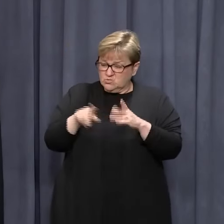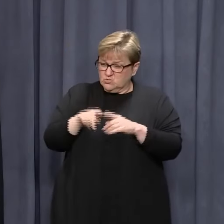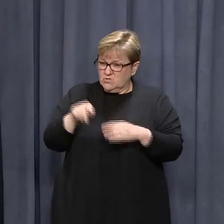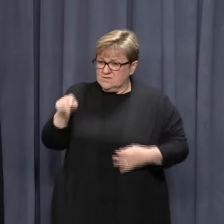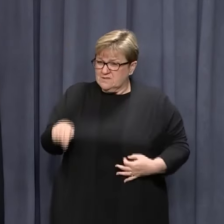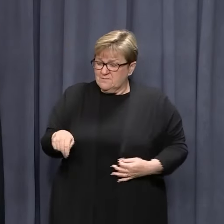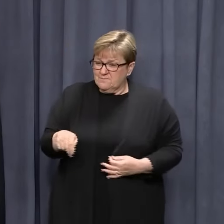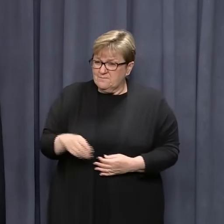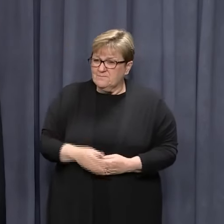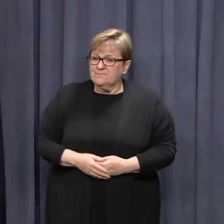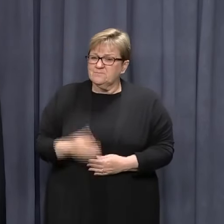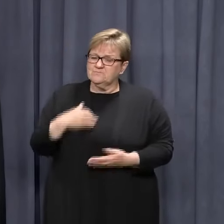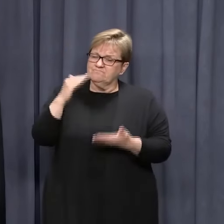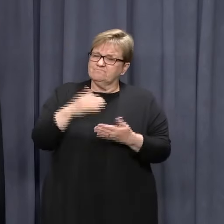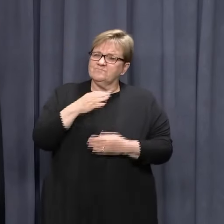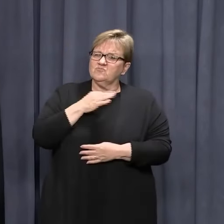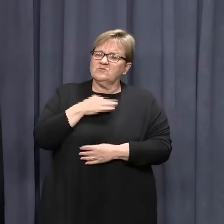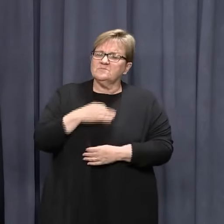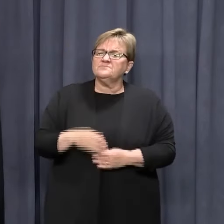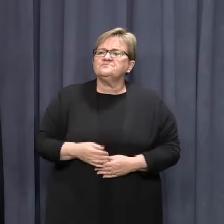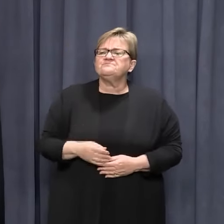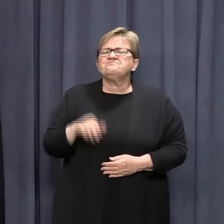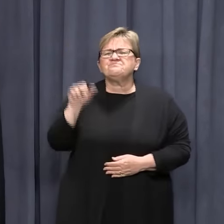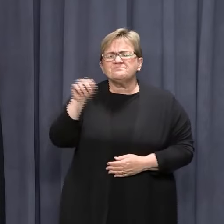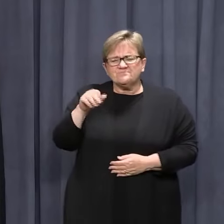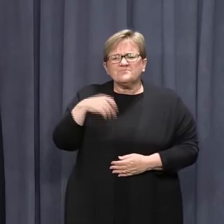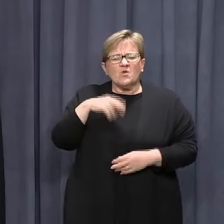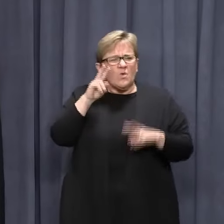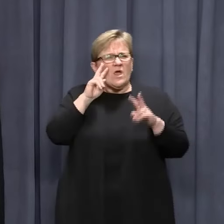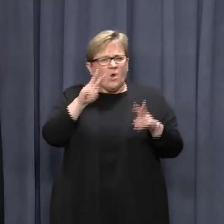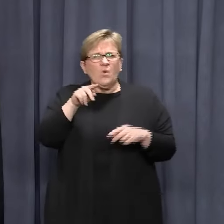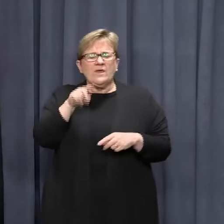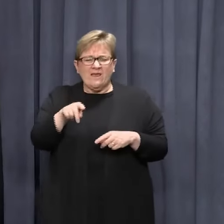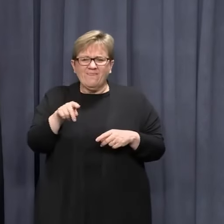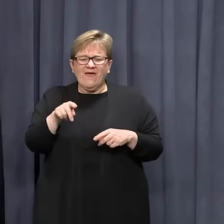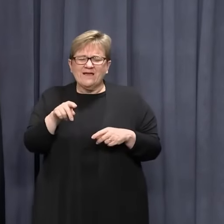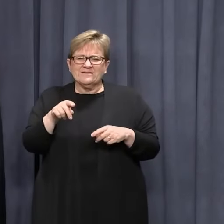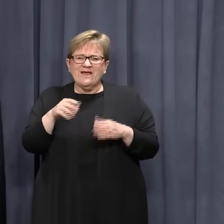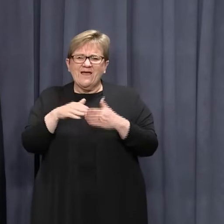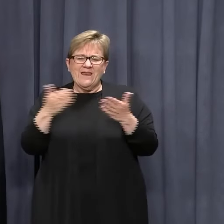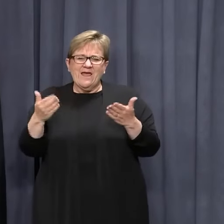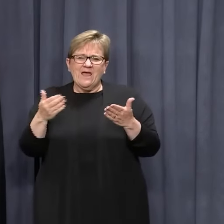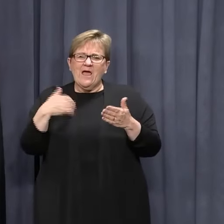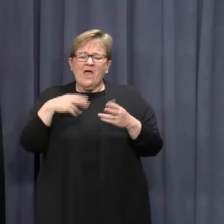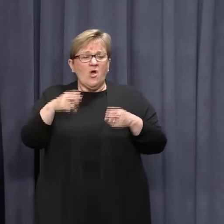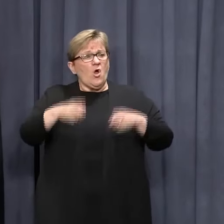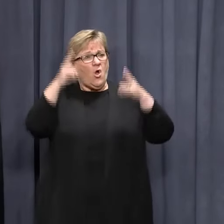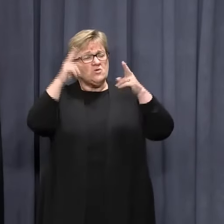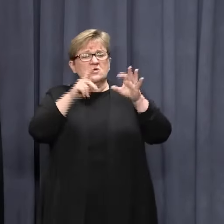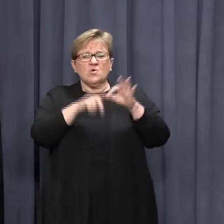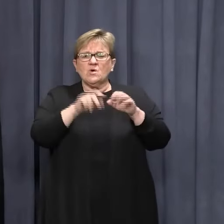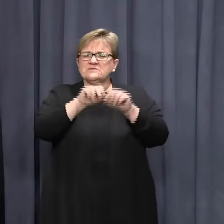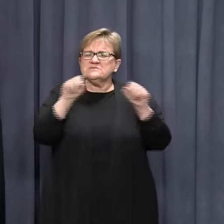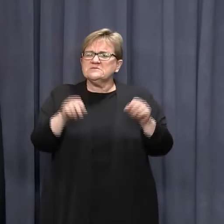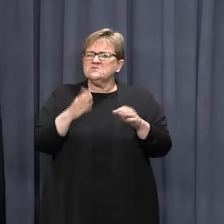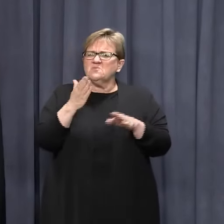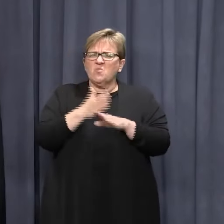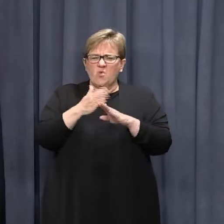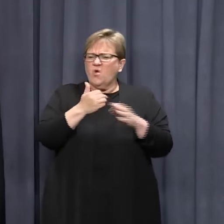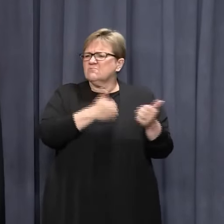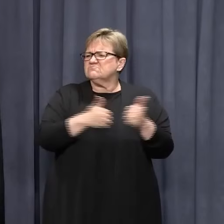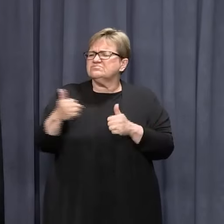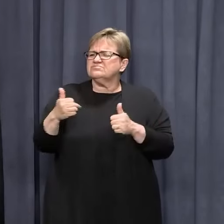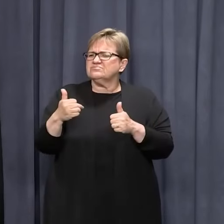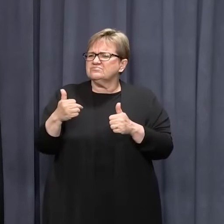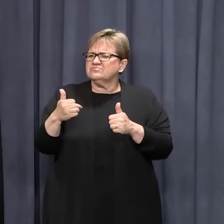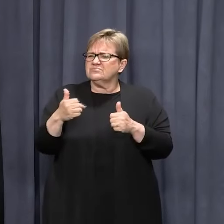considering such a move to reduce the risk? We are looking at those sorts of initiatives at this point in time. Our hotel quarantine system has worked very well.